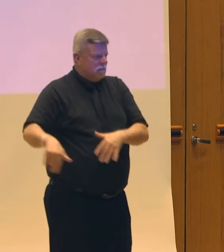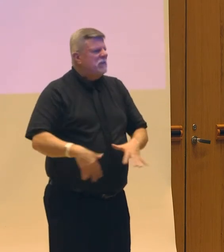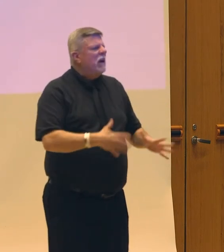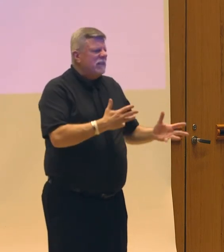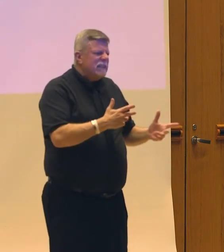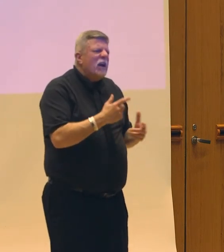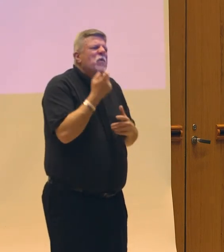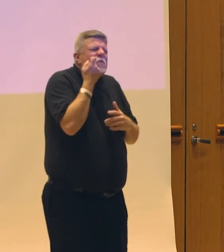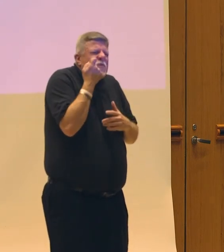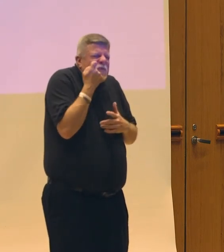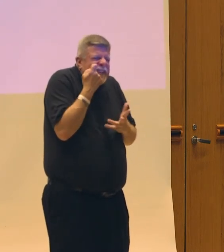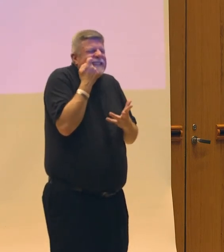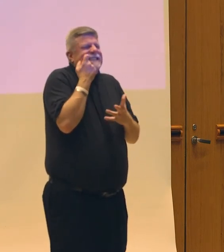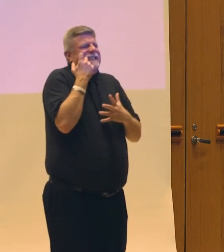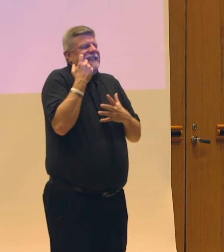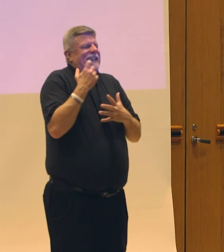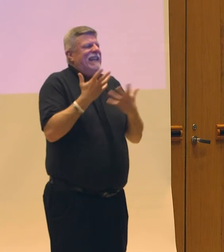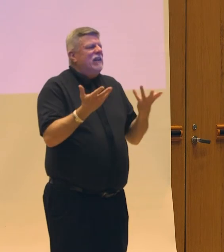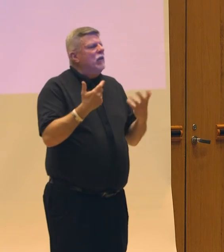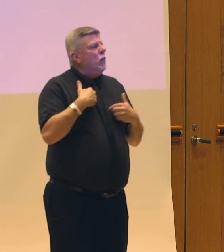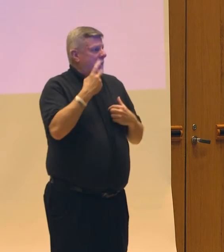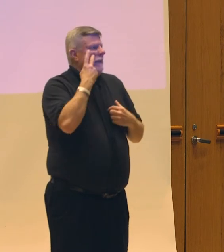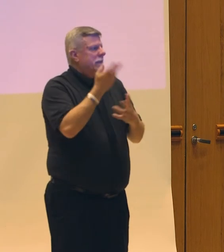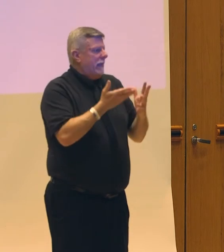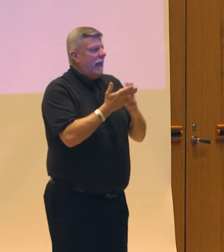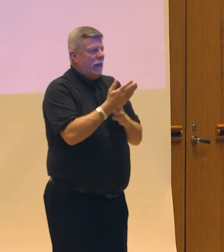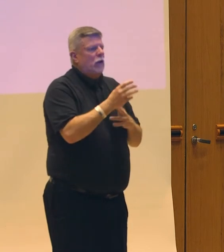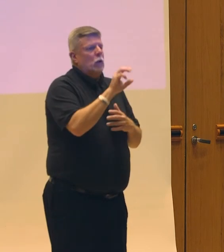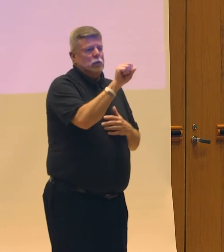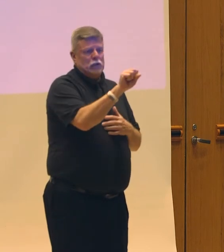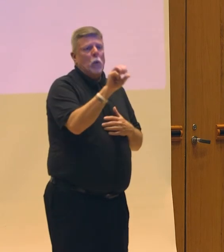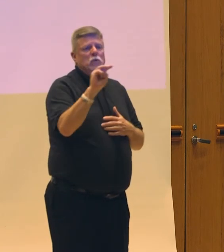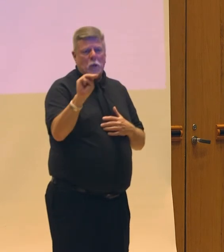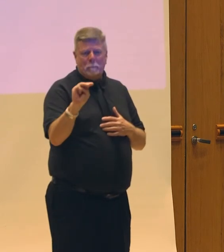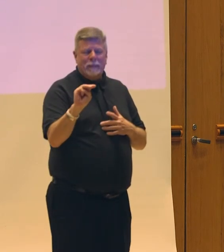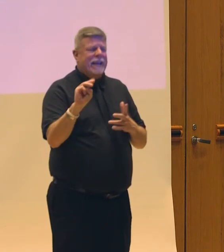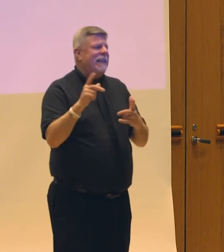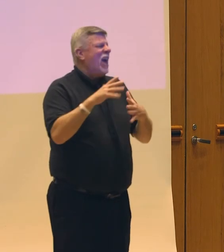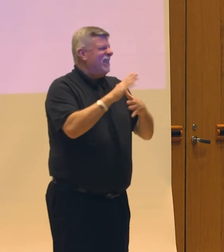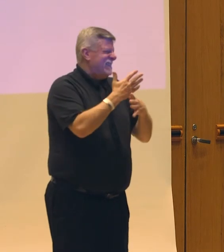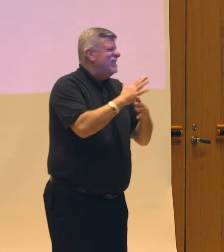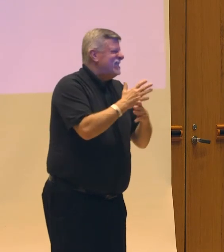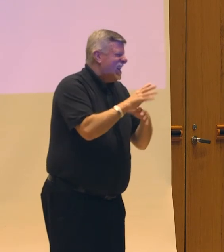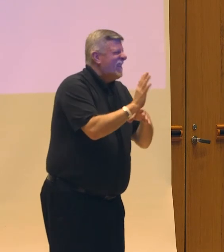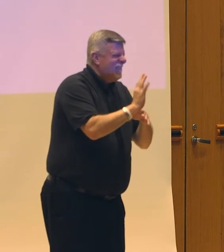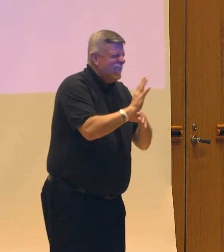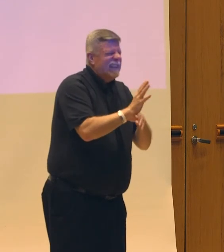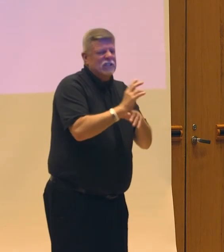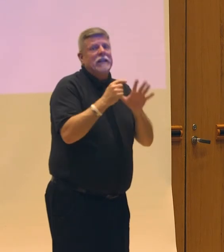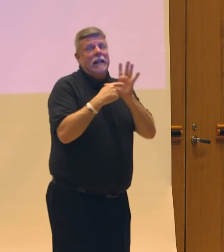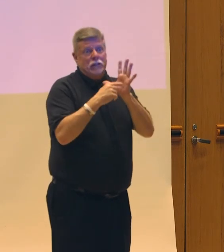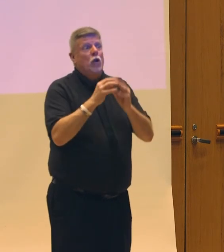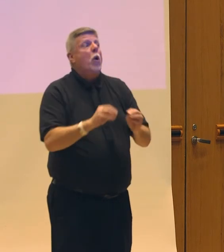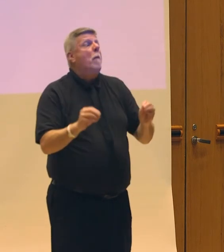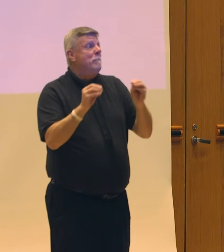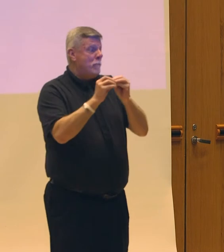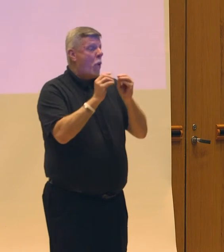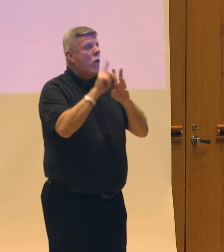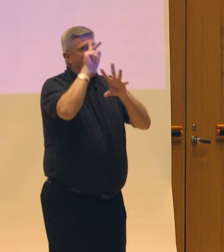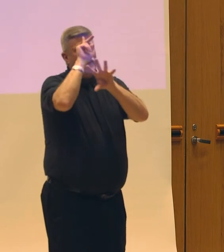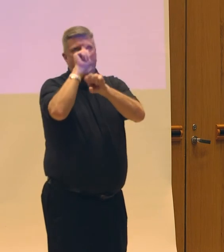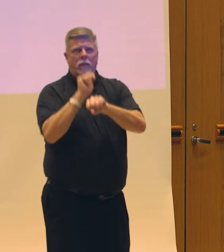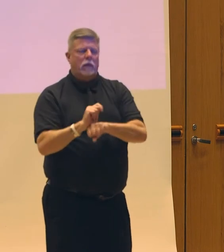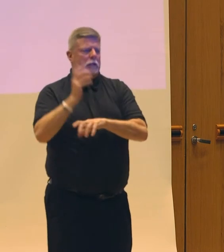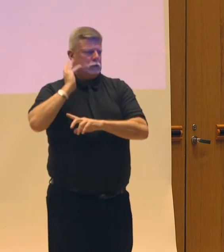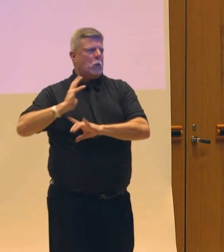In recent years, we've been seeing through social media the popularization of sharing videos that show more of the traditional ancient hula,